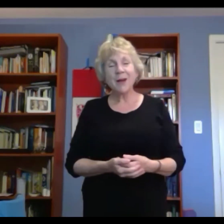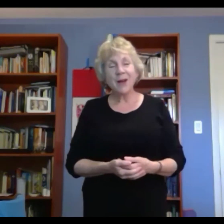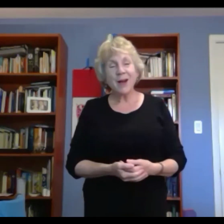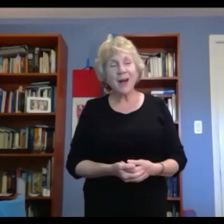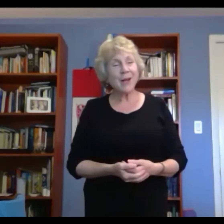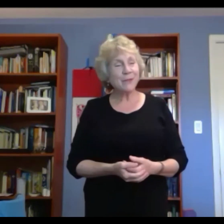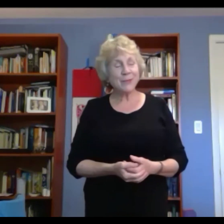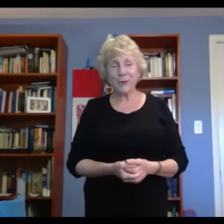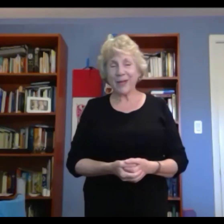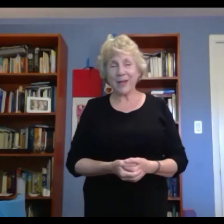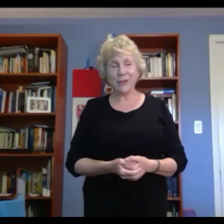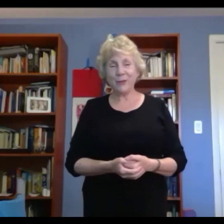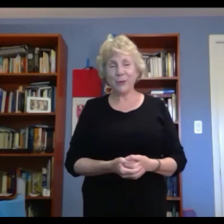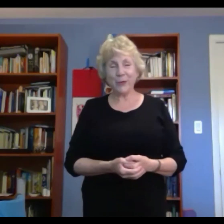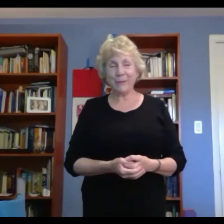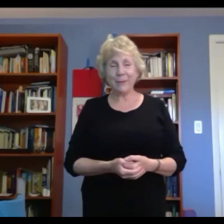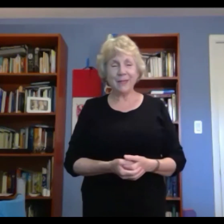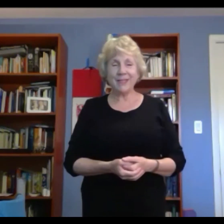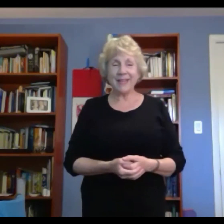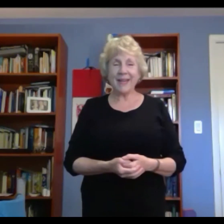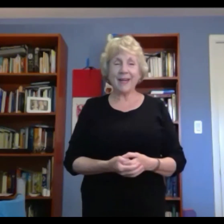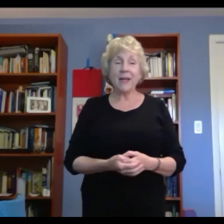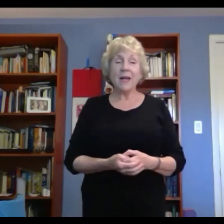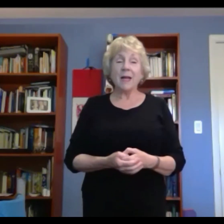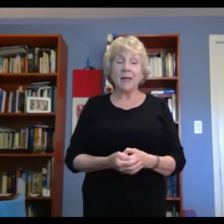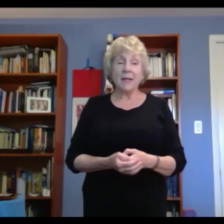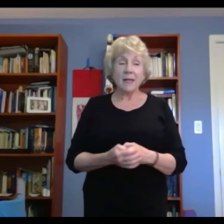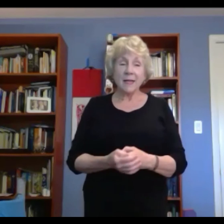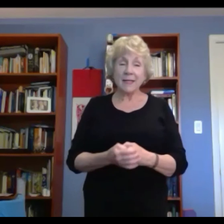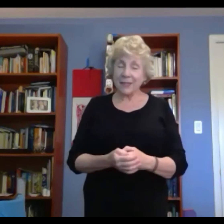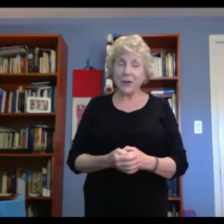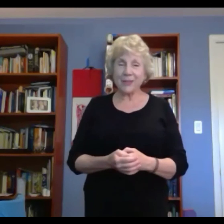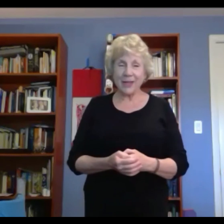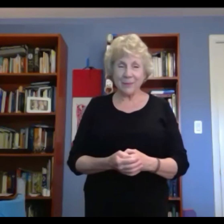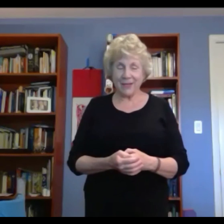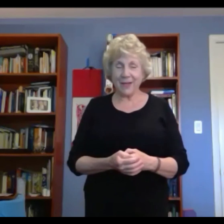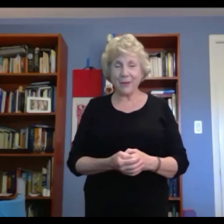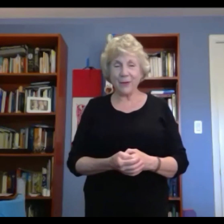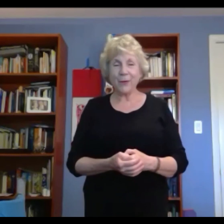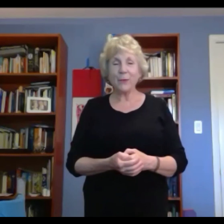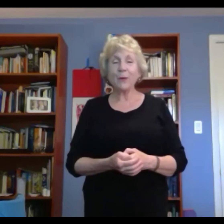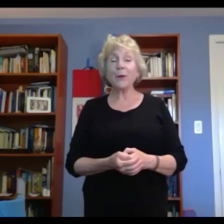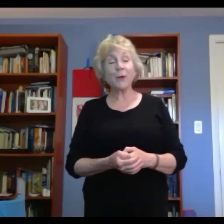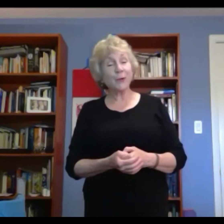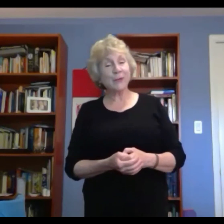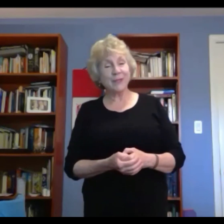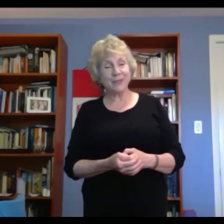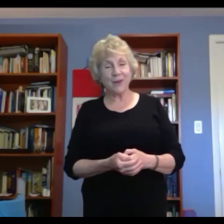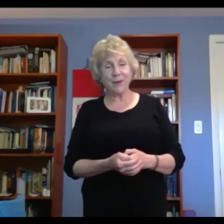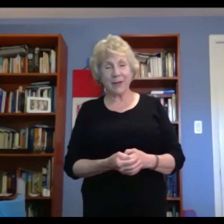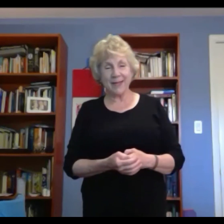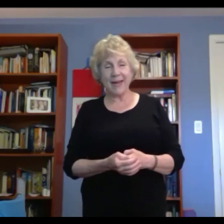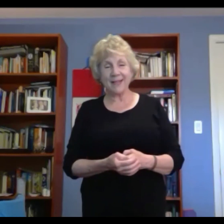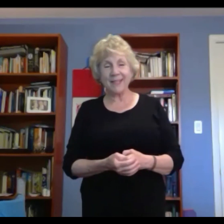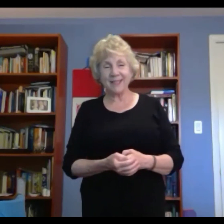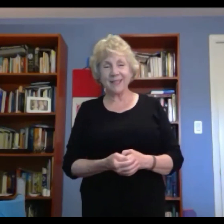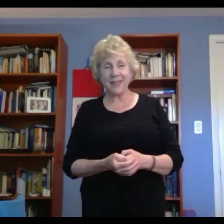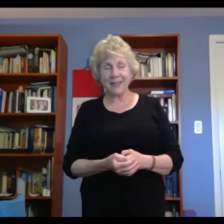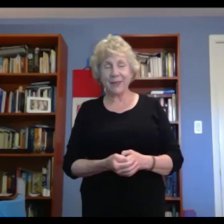I'm so glad you joined me today. Let's end our time together with our closing song by Natalie Sleeth.